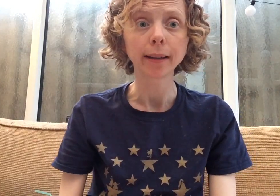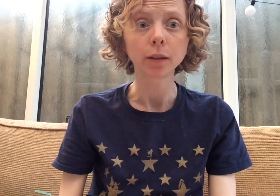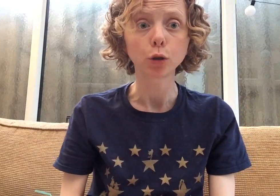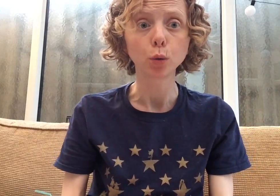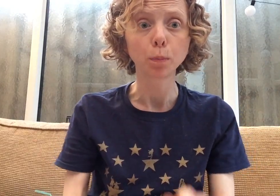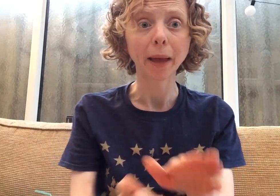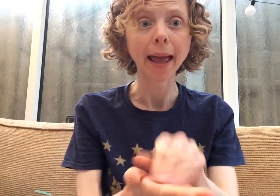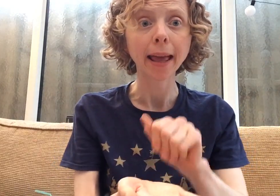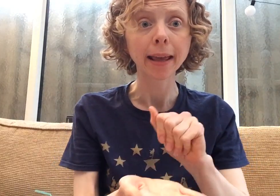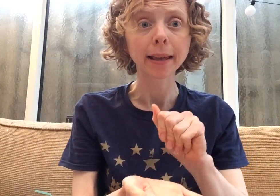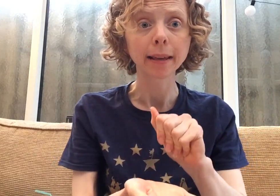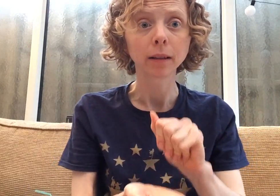to pay.